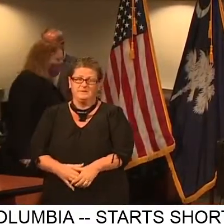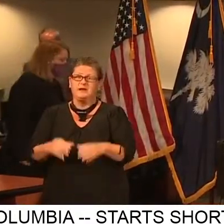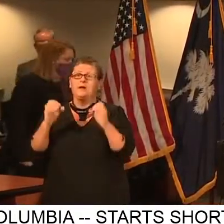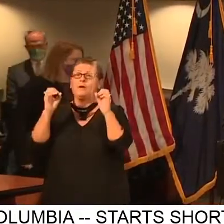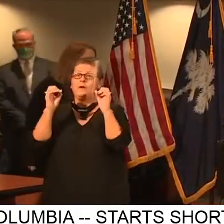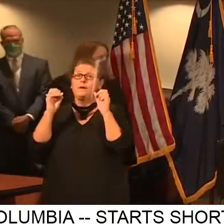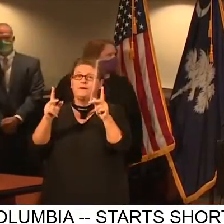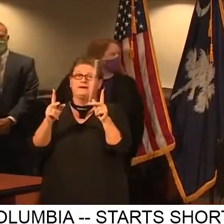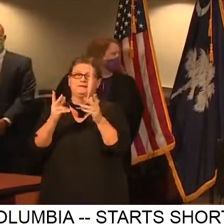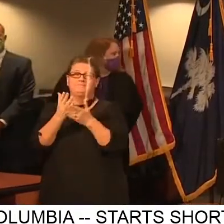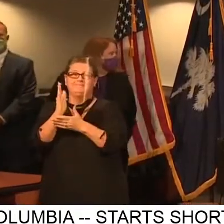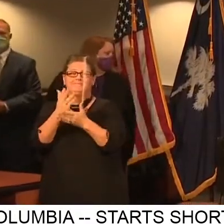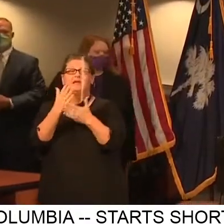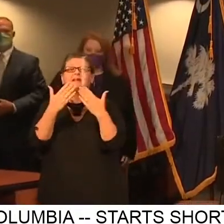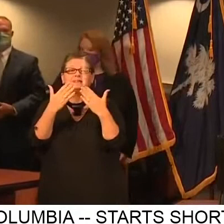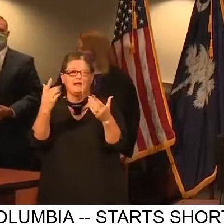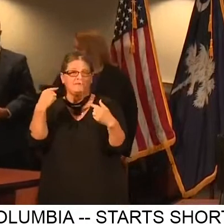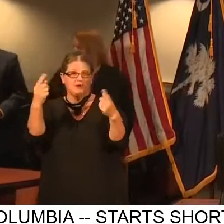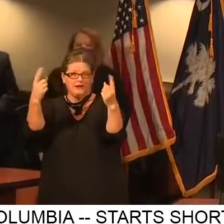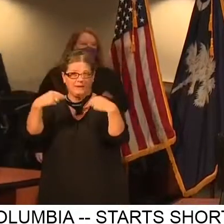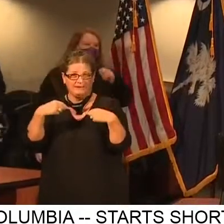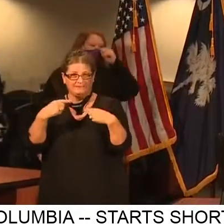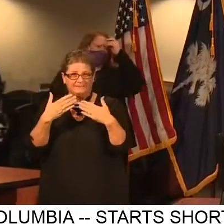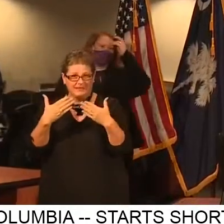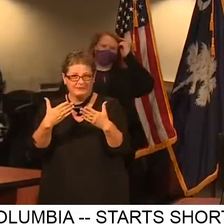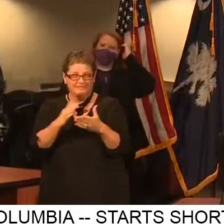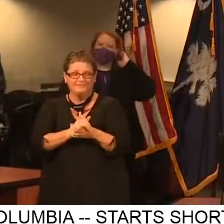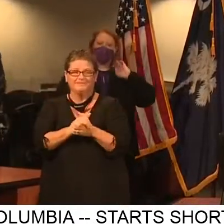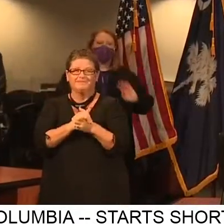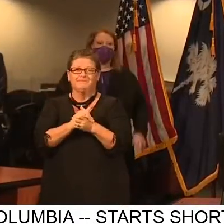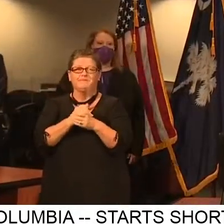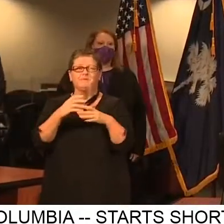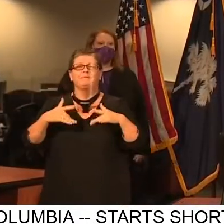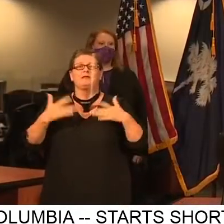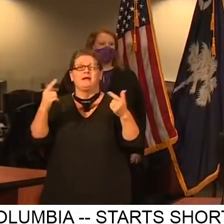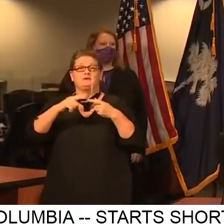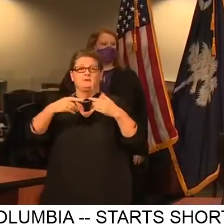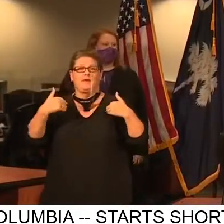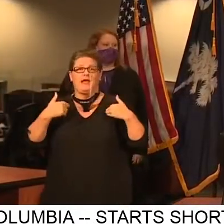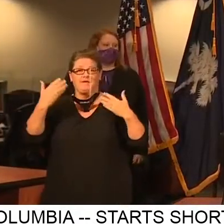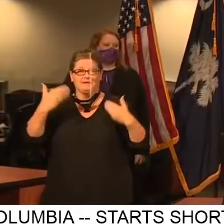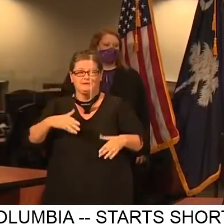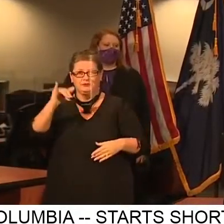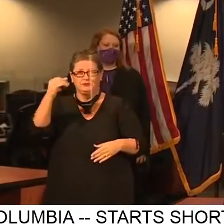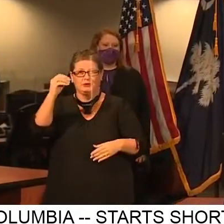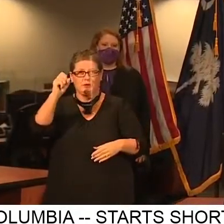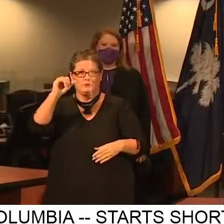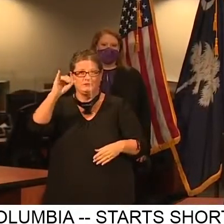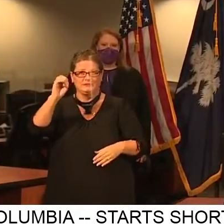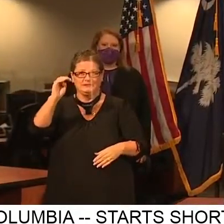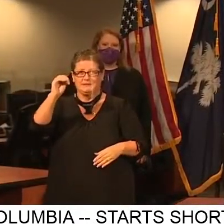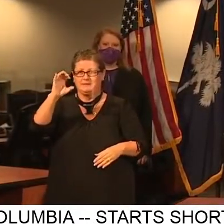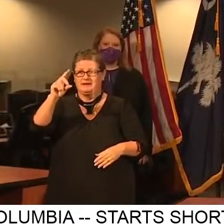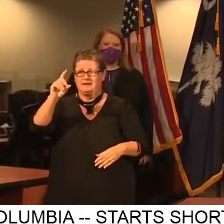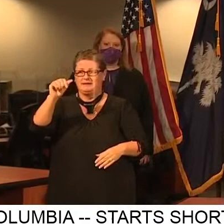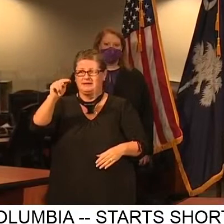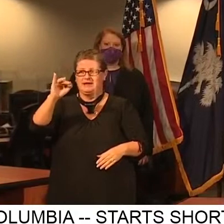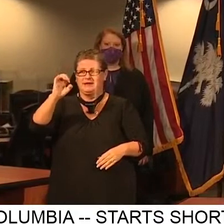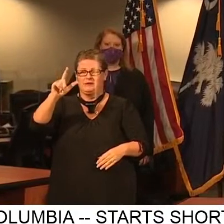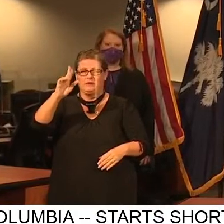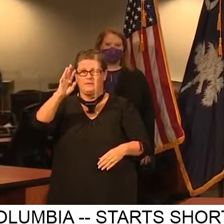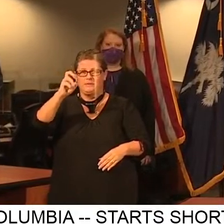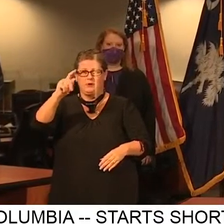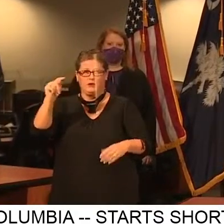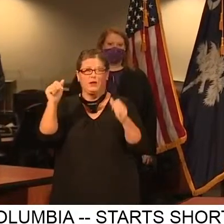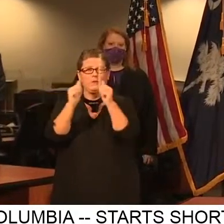Okay. Y'all, thank you for coming. We're delighted to have with us Josie McDaniel Burkett, signing,